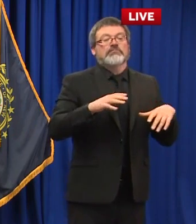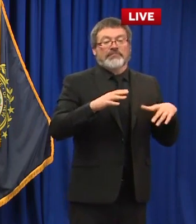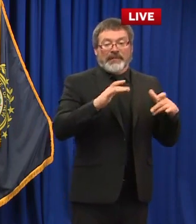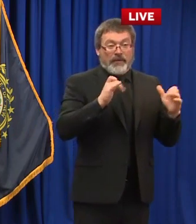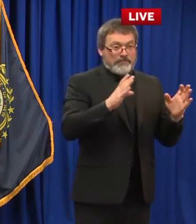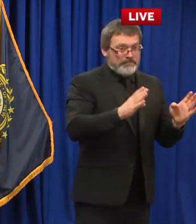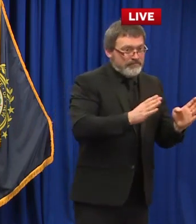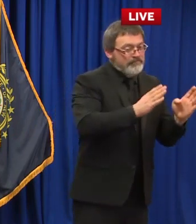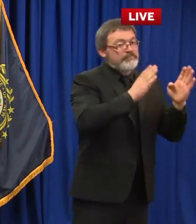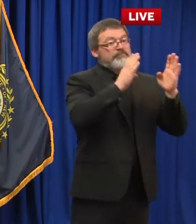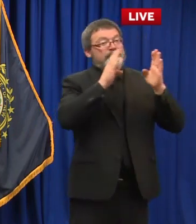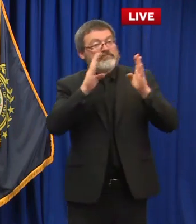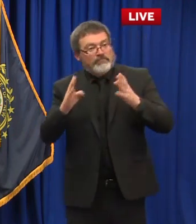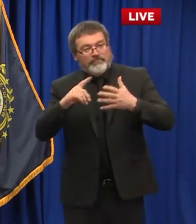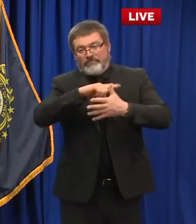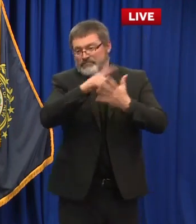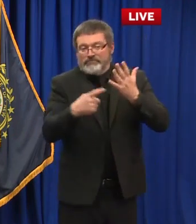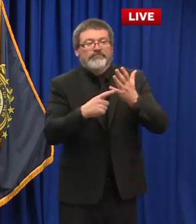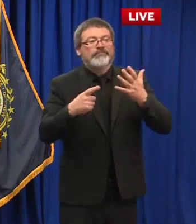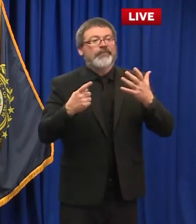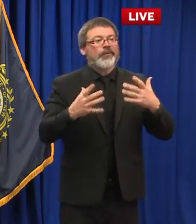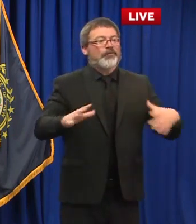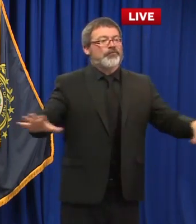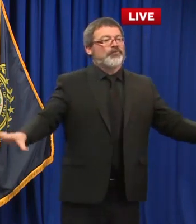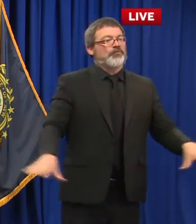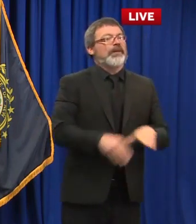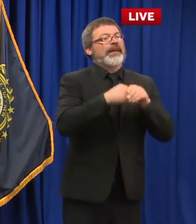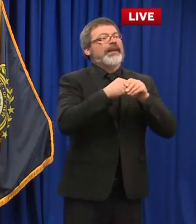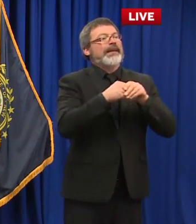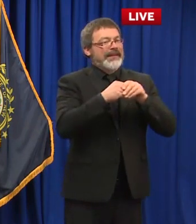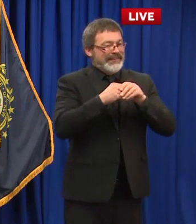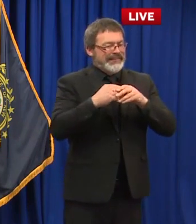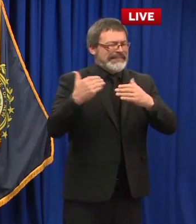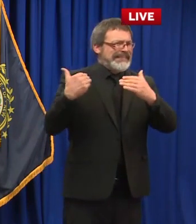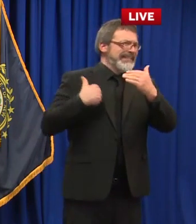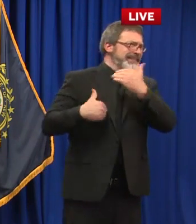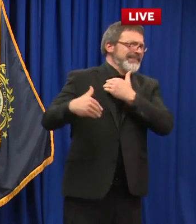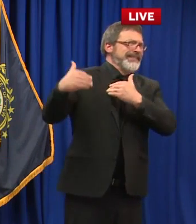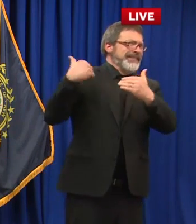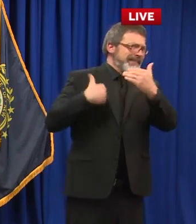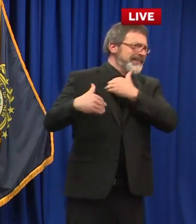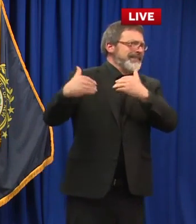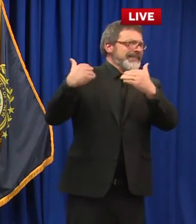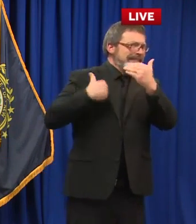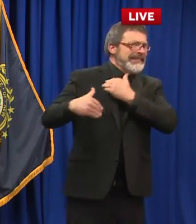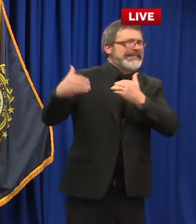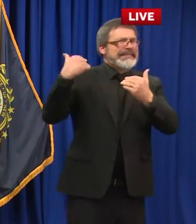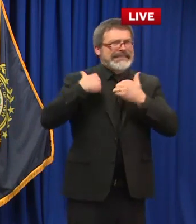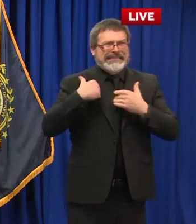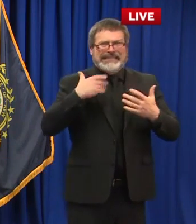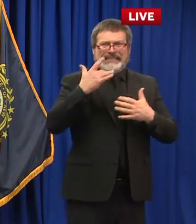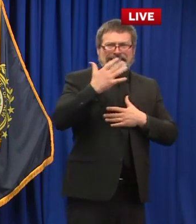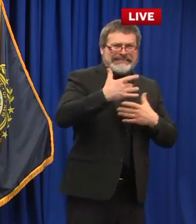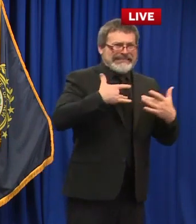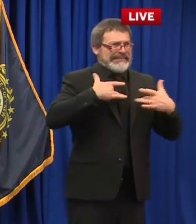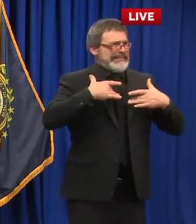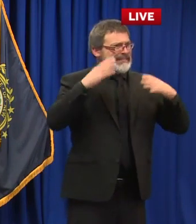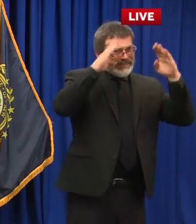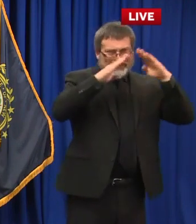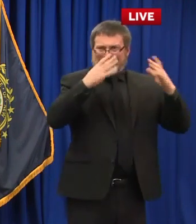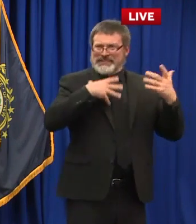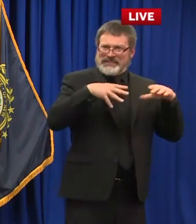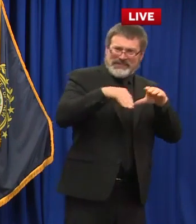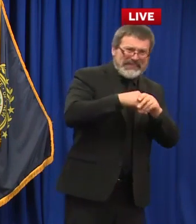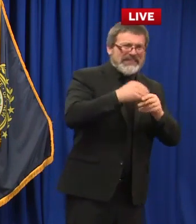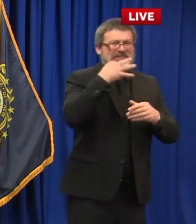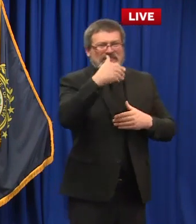lot of phone calls and a lot of emails from brides and grooms and mothers of the brides and fathers of the brides I don't think I've had any fathers of the grooms yet